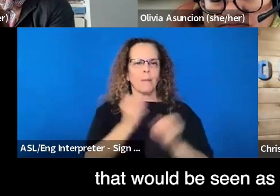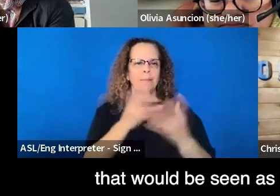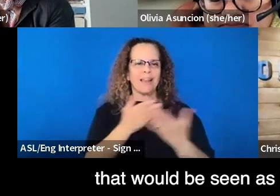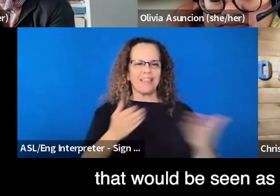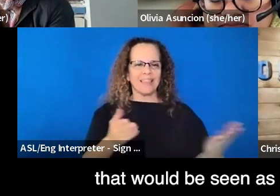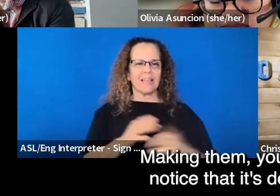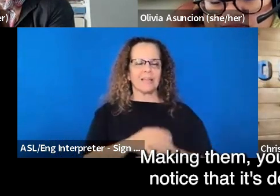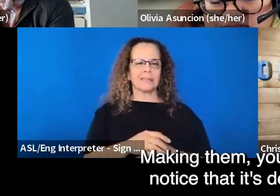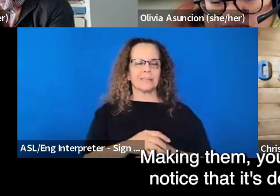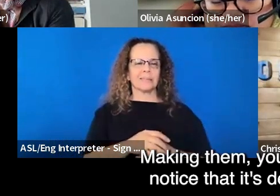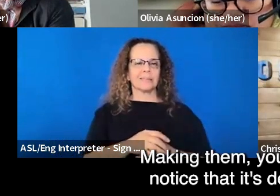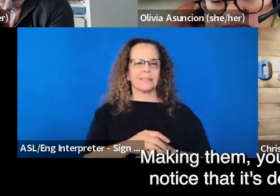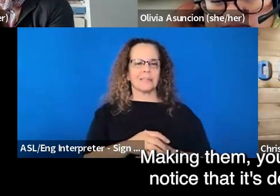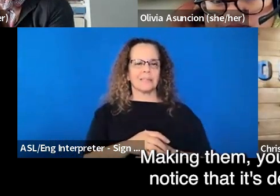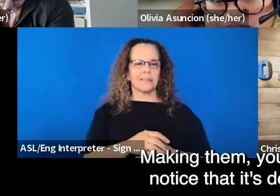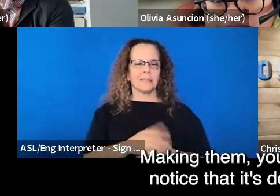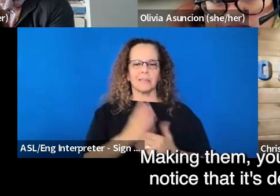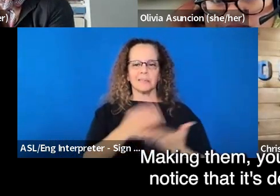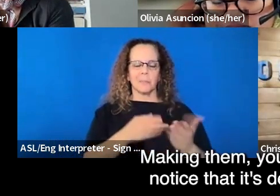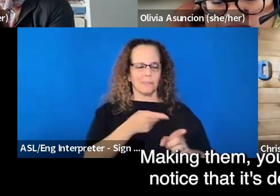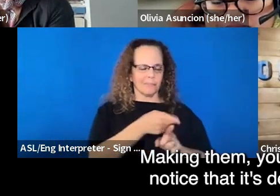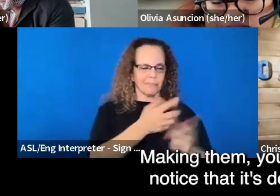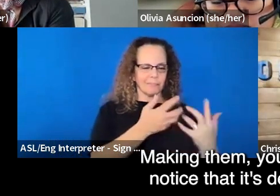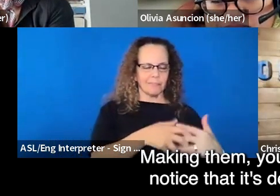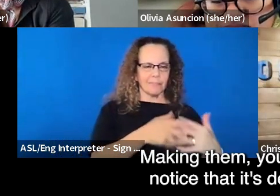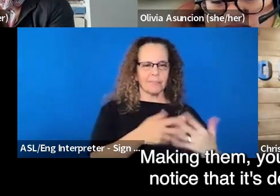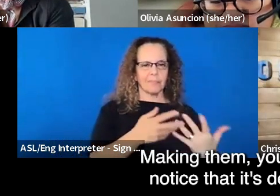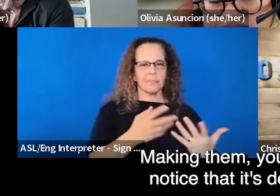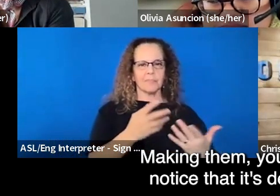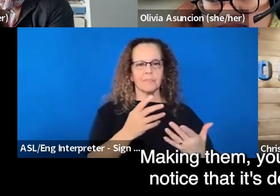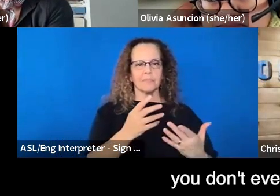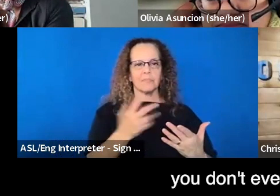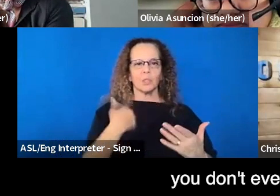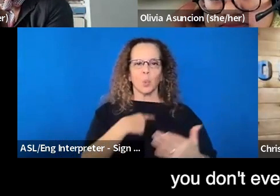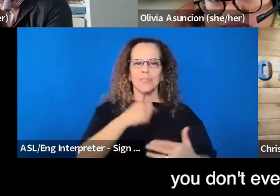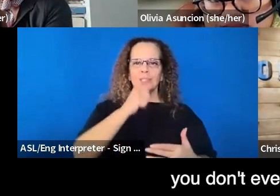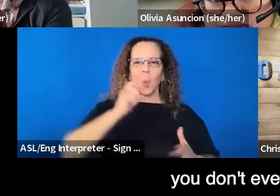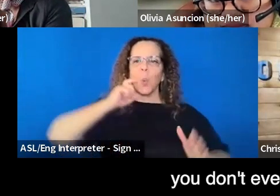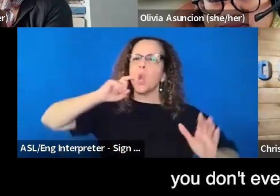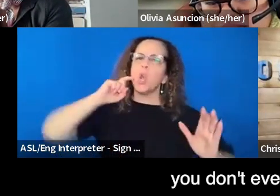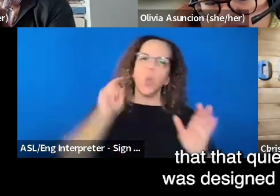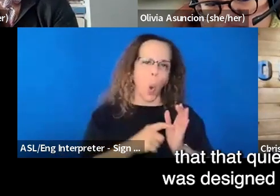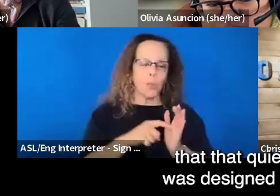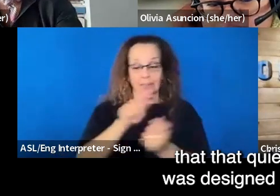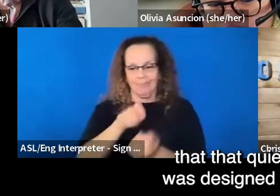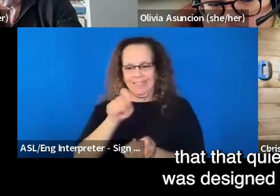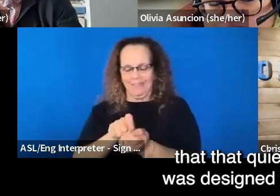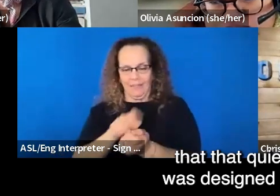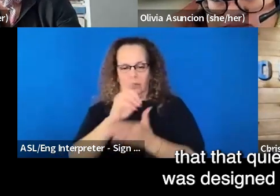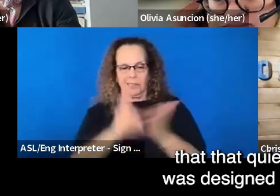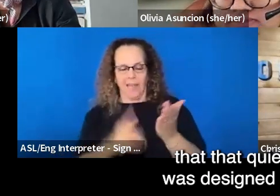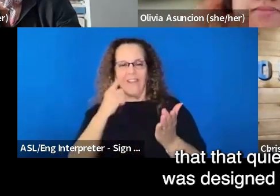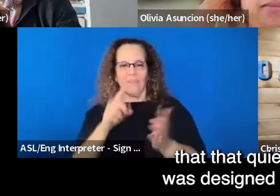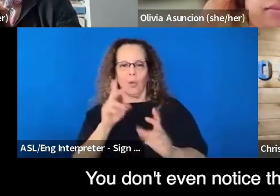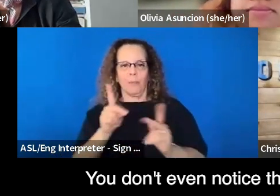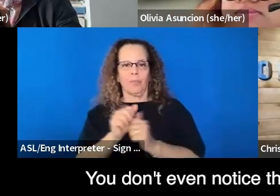industries, making them, you don't even notice that it's designed in, you don't even notice that that quiet space was